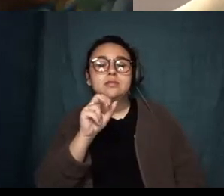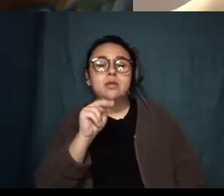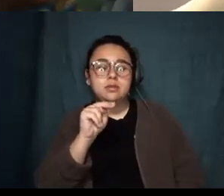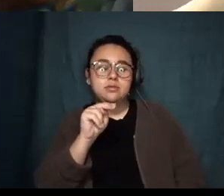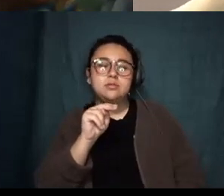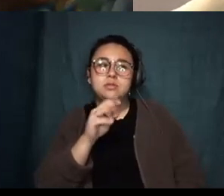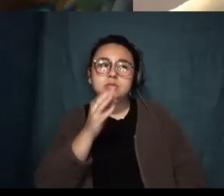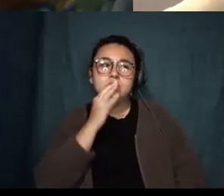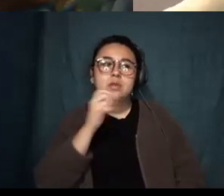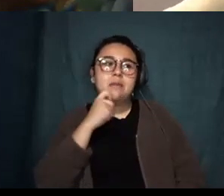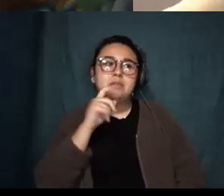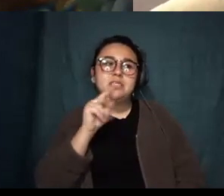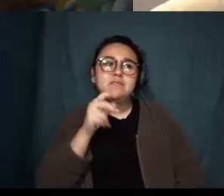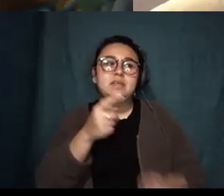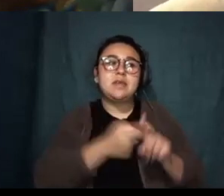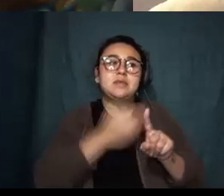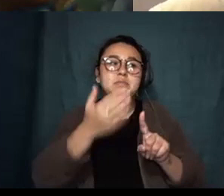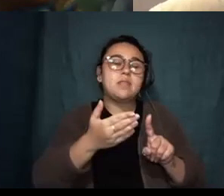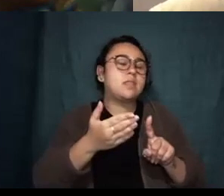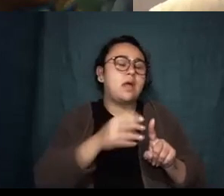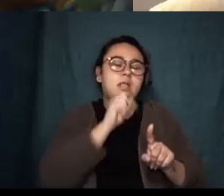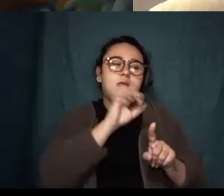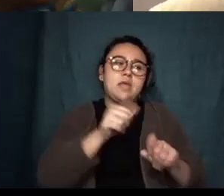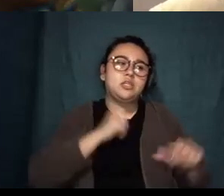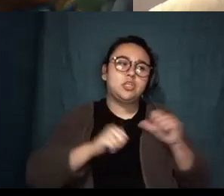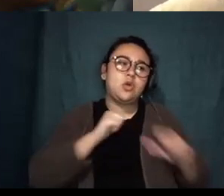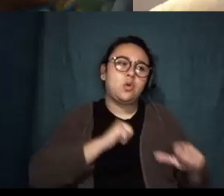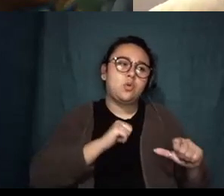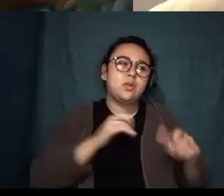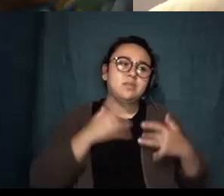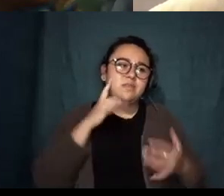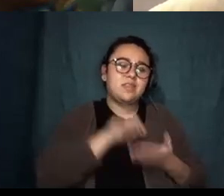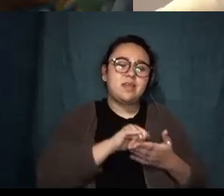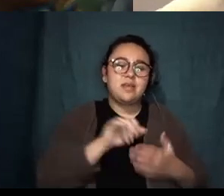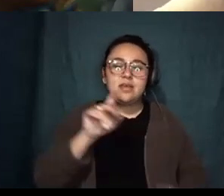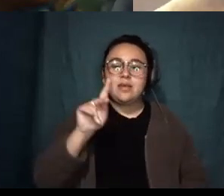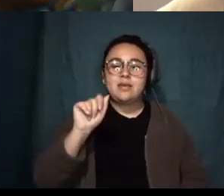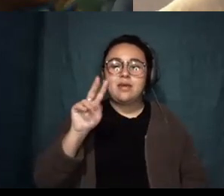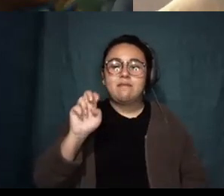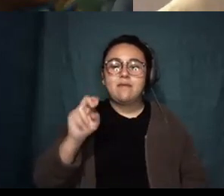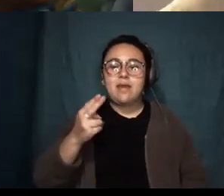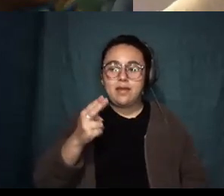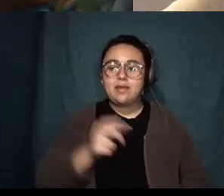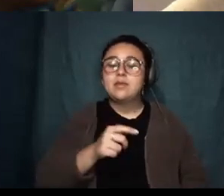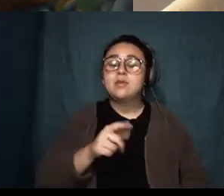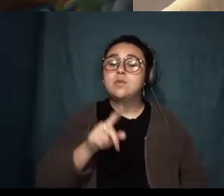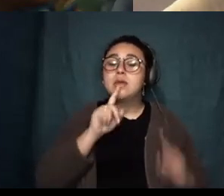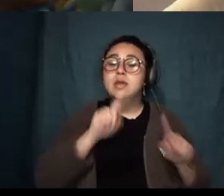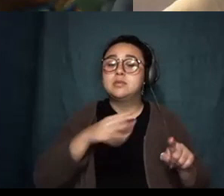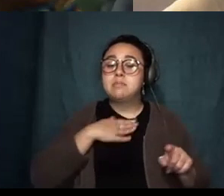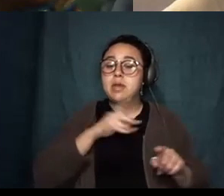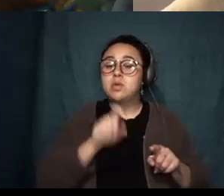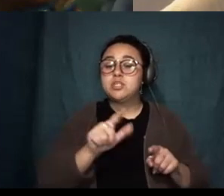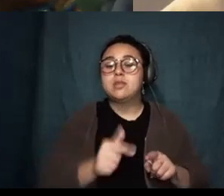show so I'm really excited for that okay Kaveh you can answer my question and then we're gonna turn it over to the audience questions